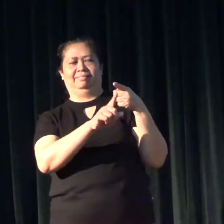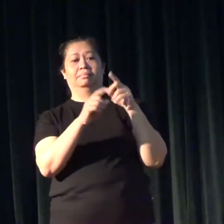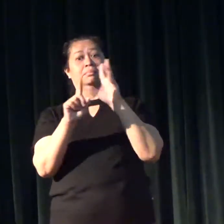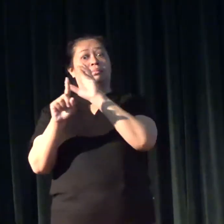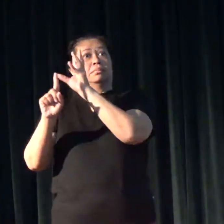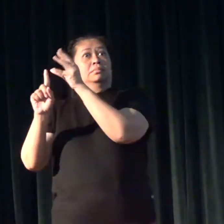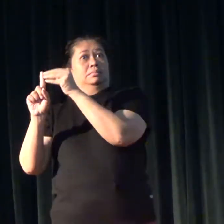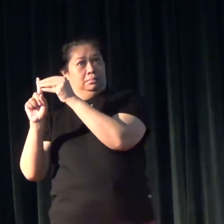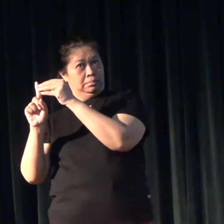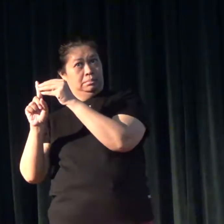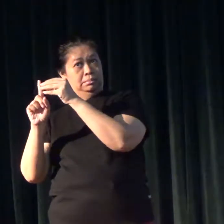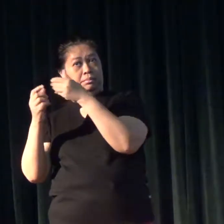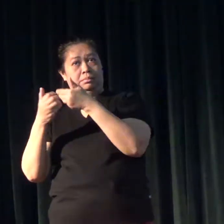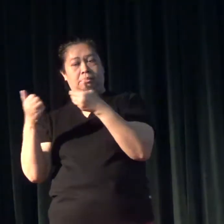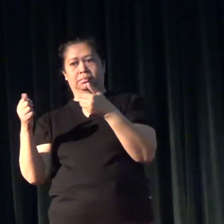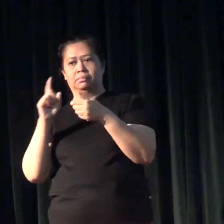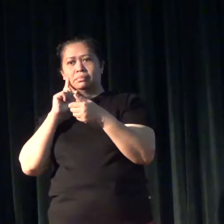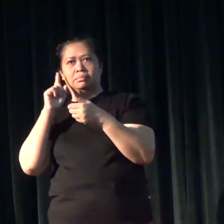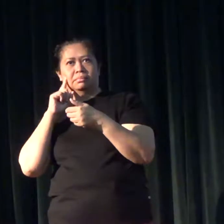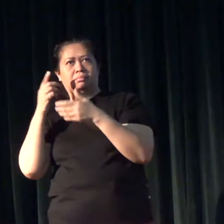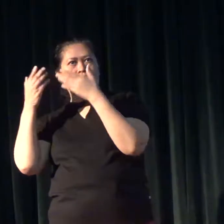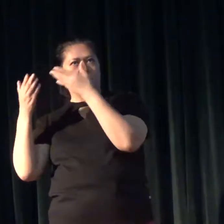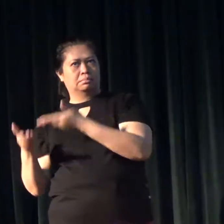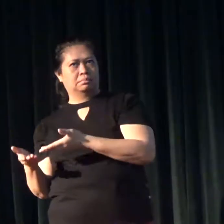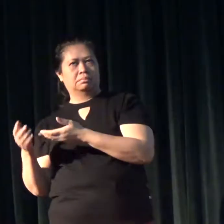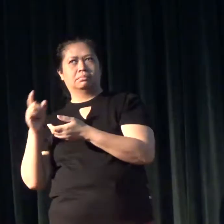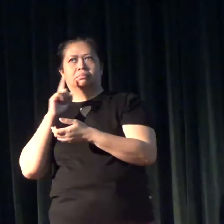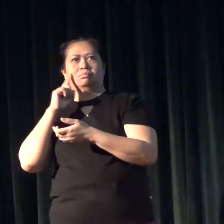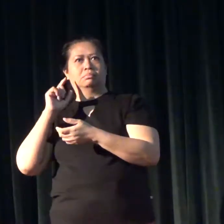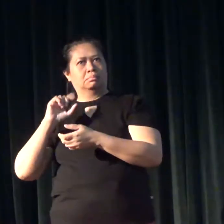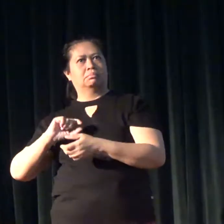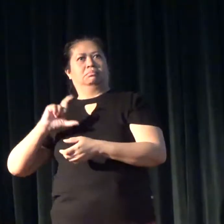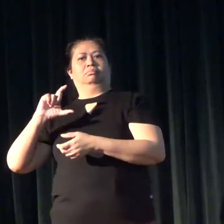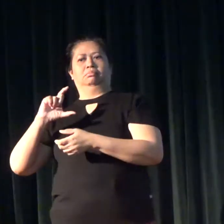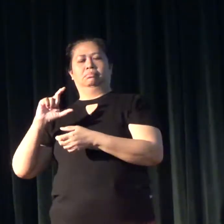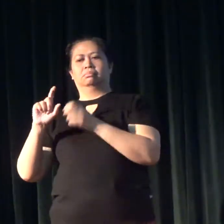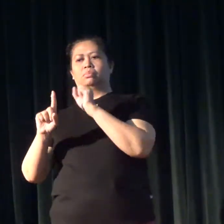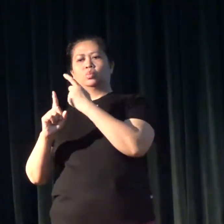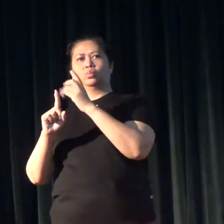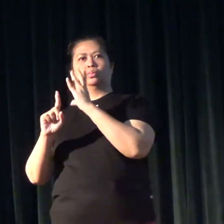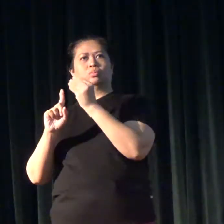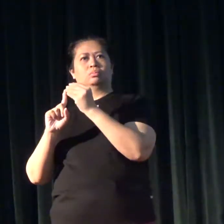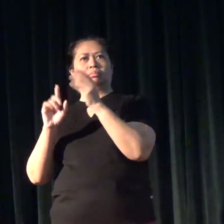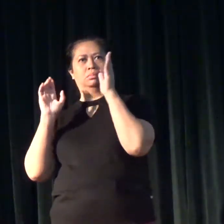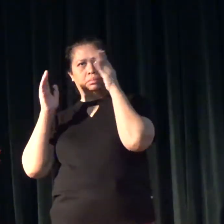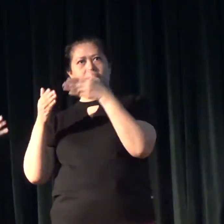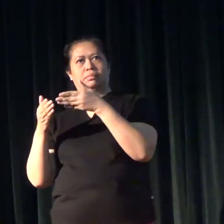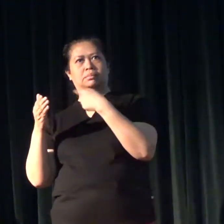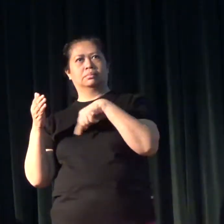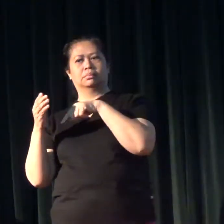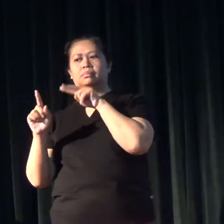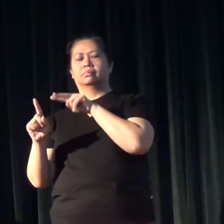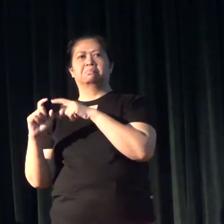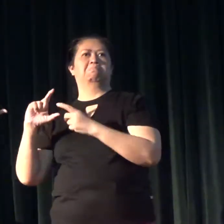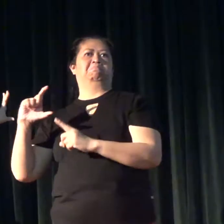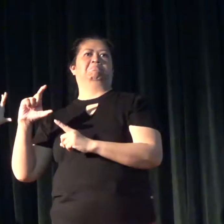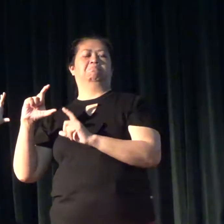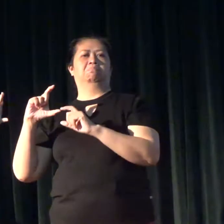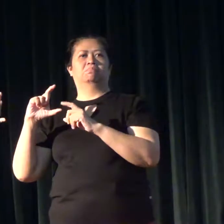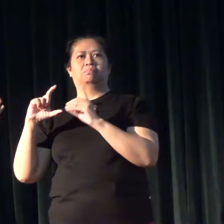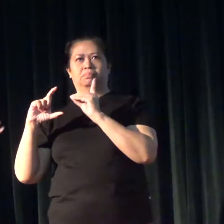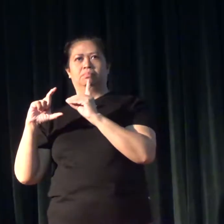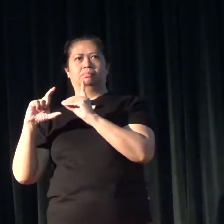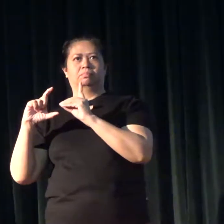cultural deafness, when we talk about social cultural matters, we look at the big D.